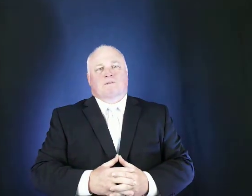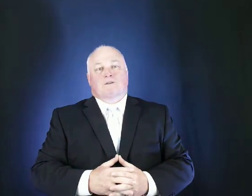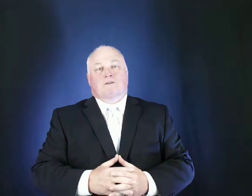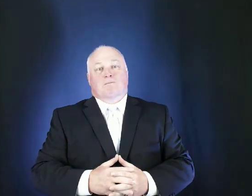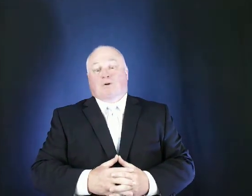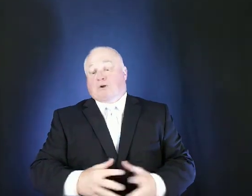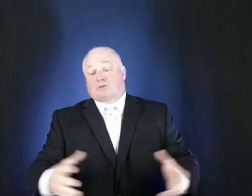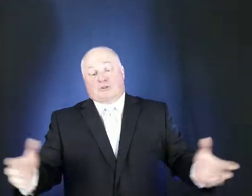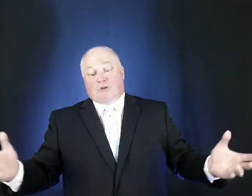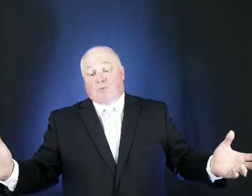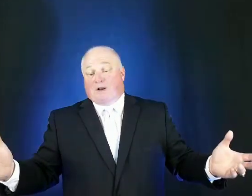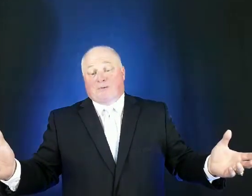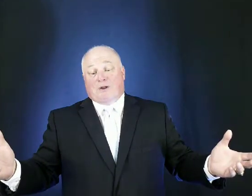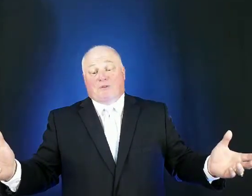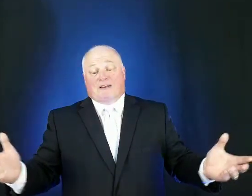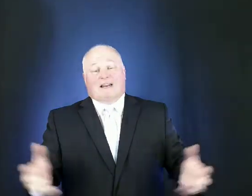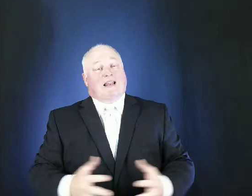because too we don't know the deadline